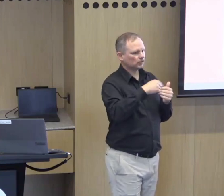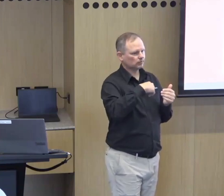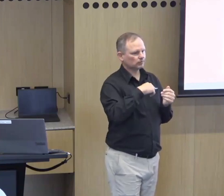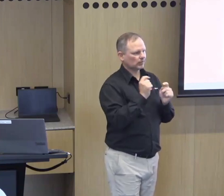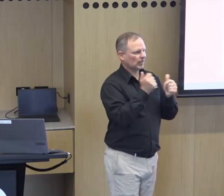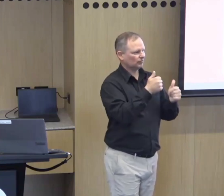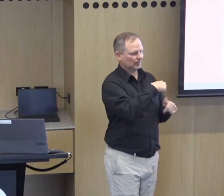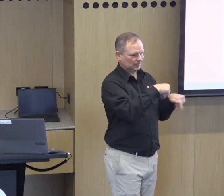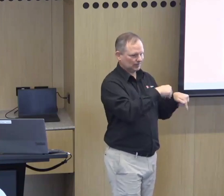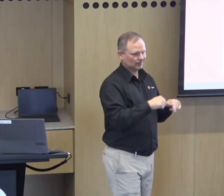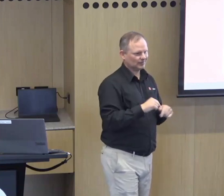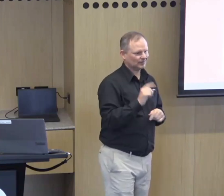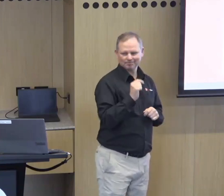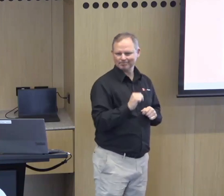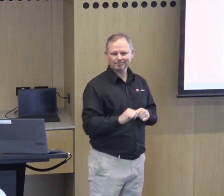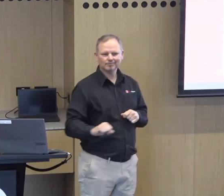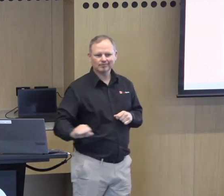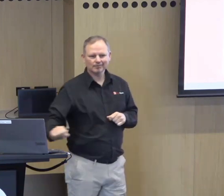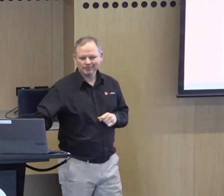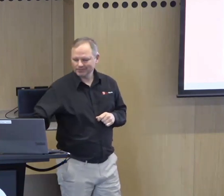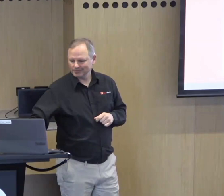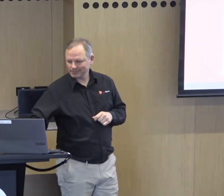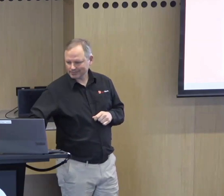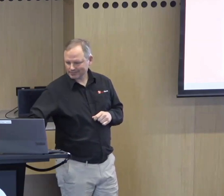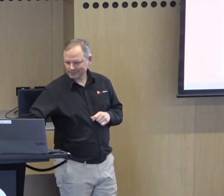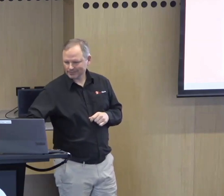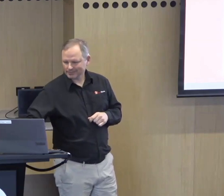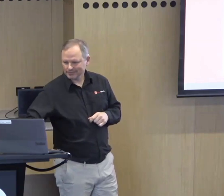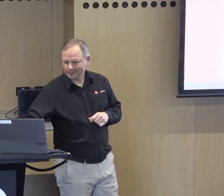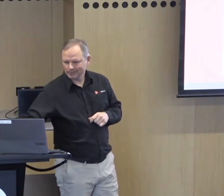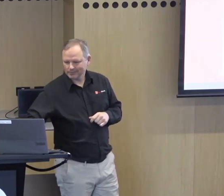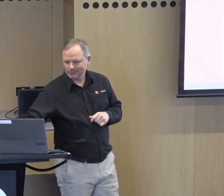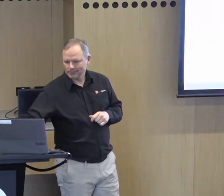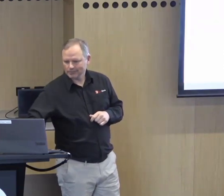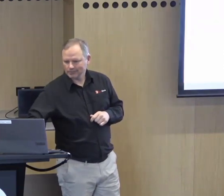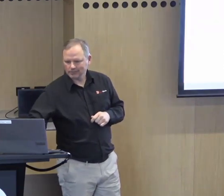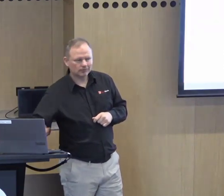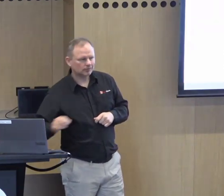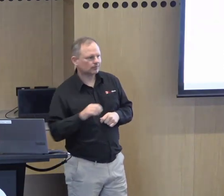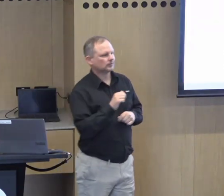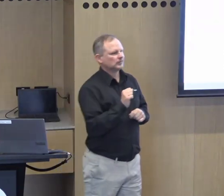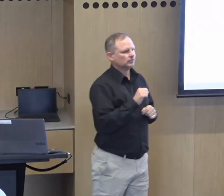deaf and hard of hearing communities beyond here. It's an exciting prospect.